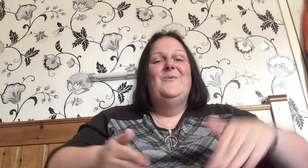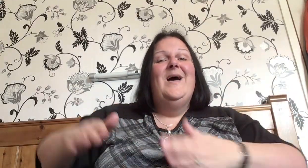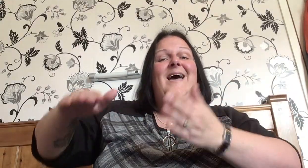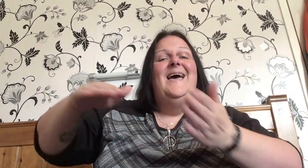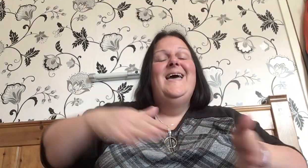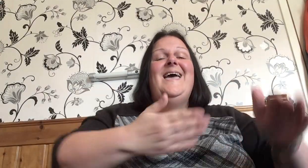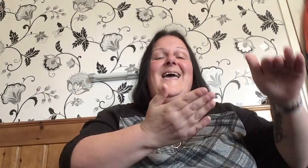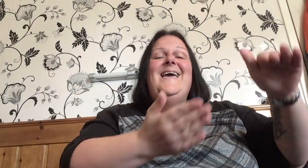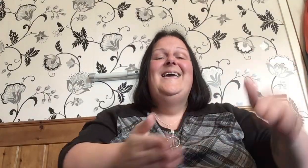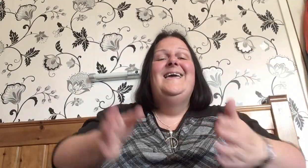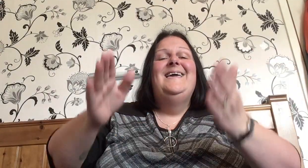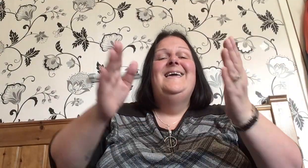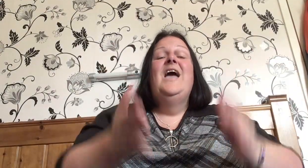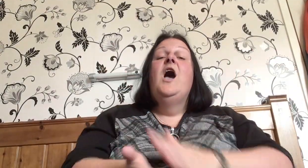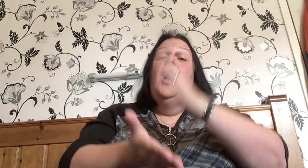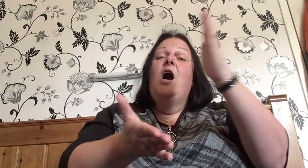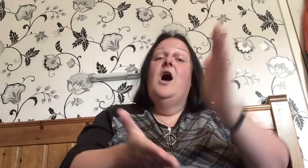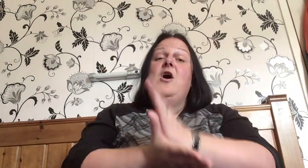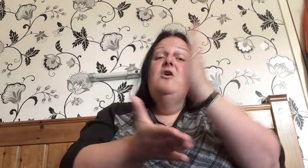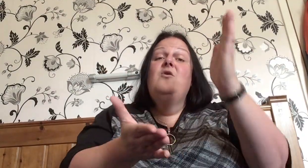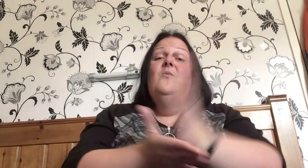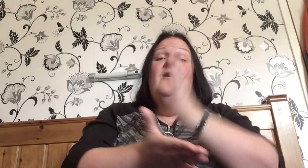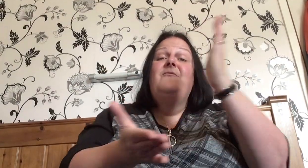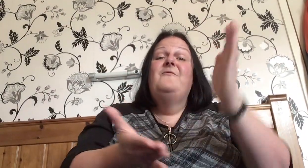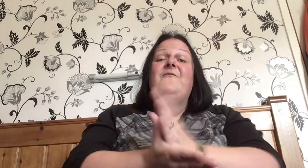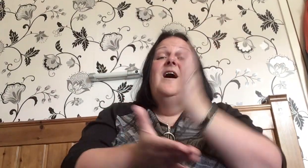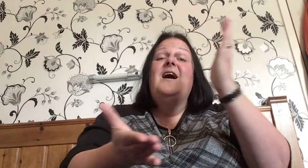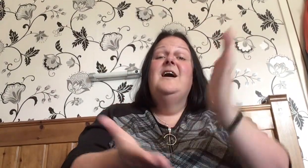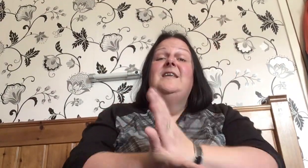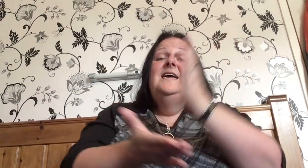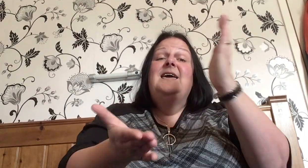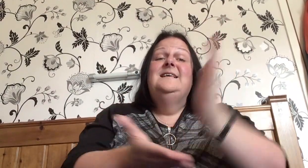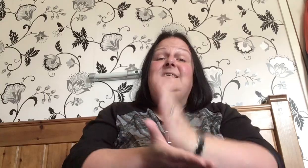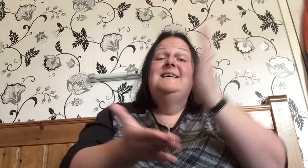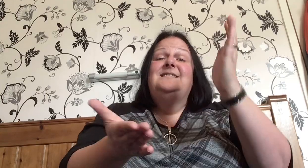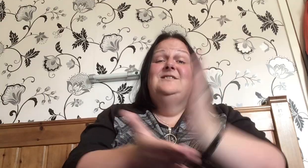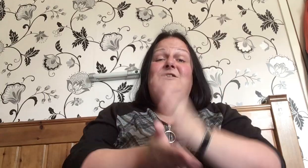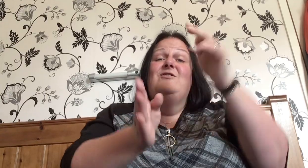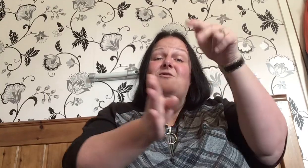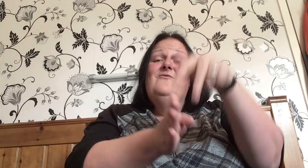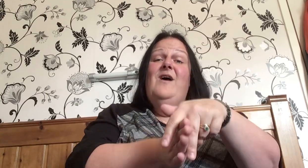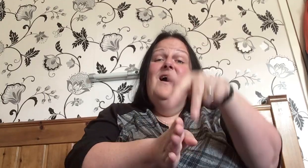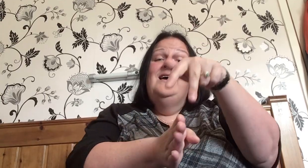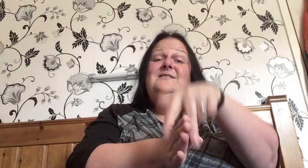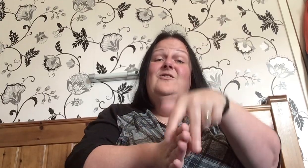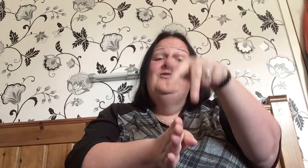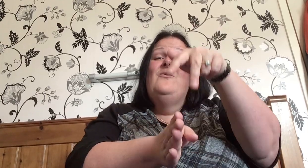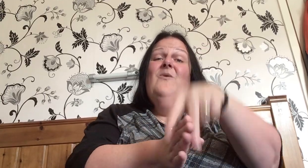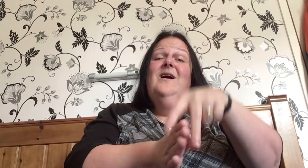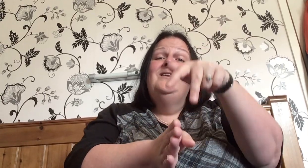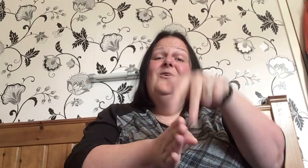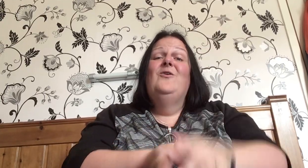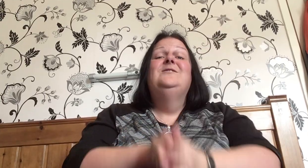way. Oh what fun it is to ride on a one-horse